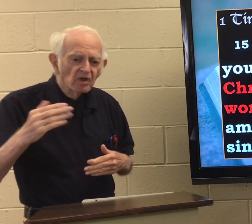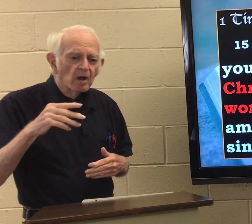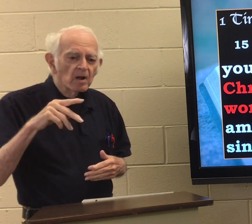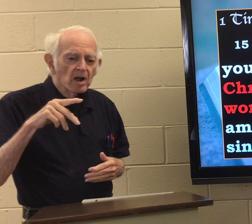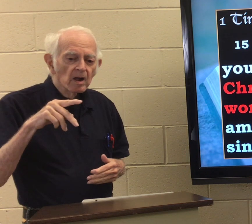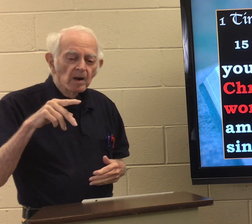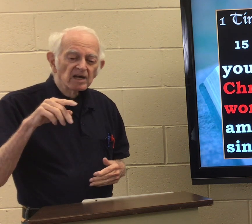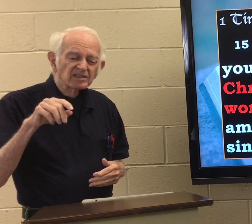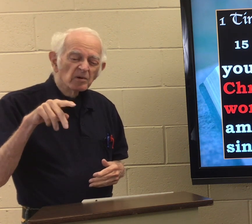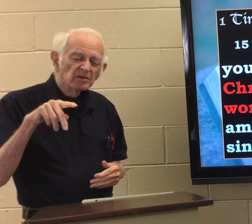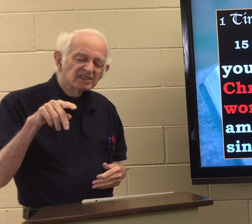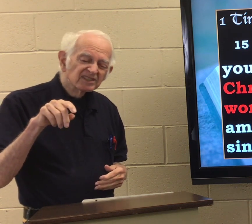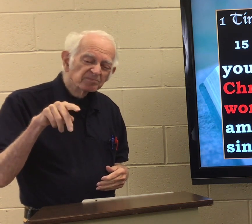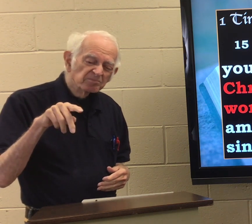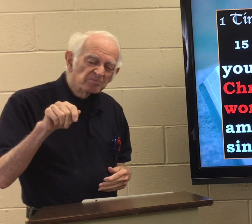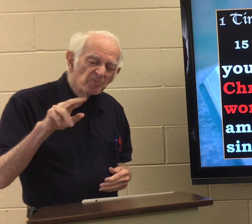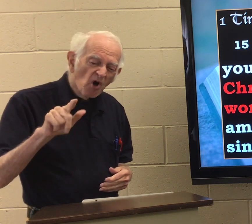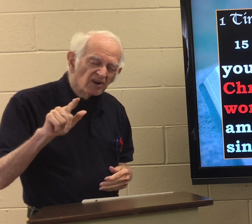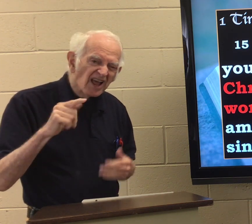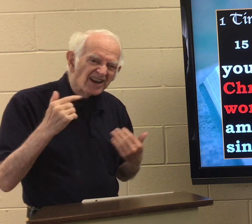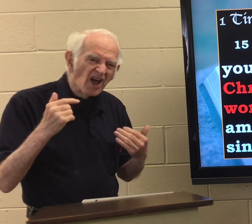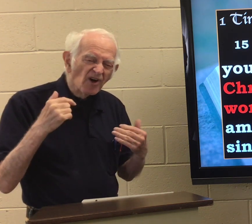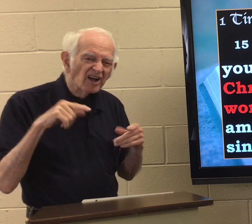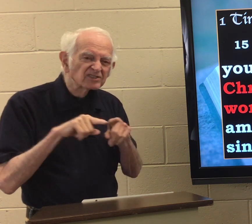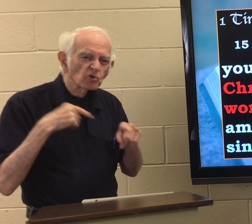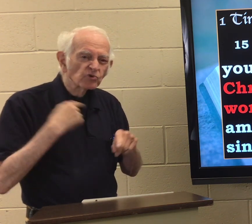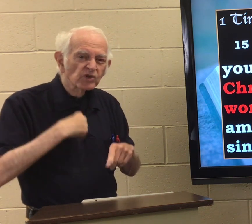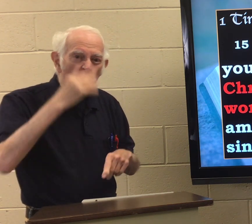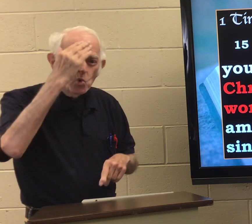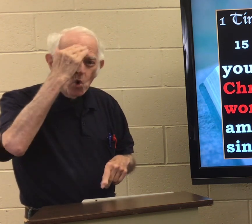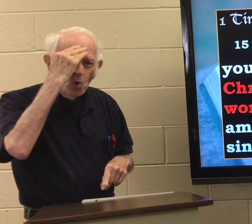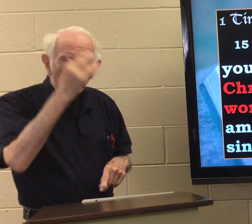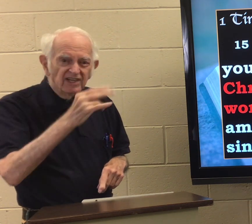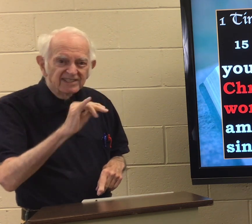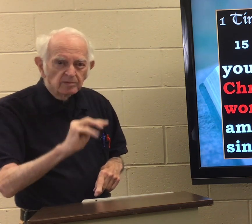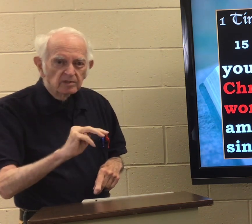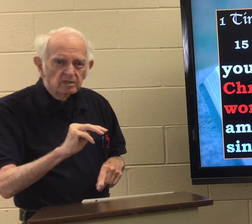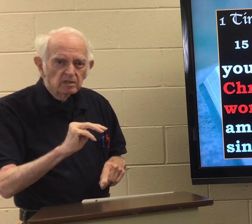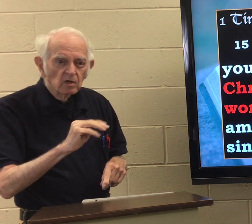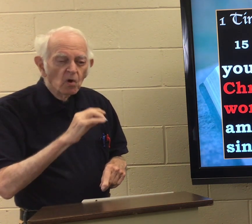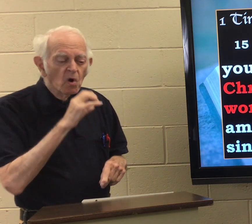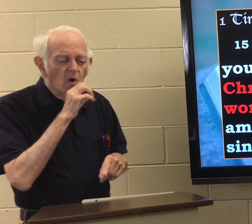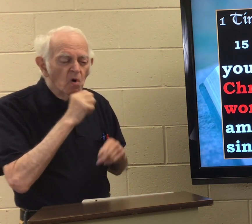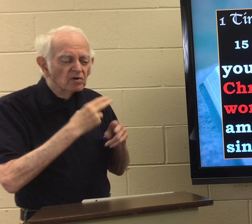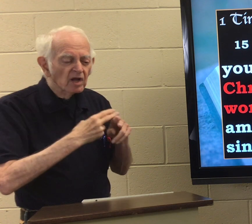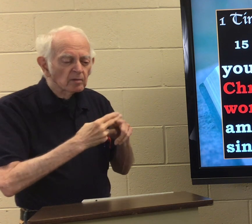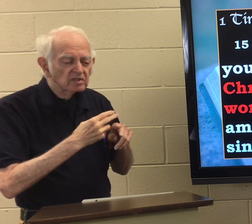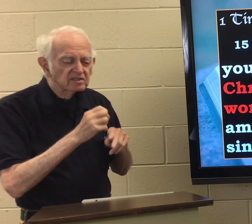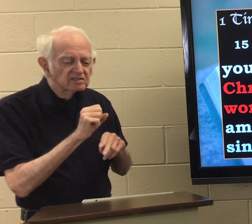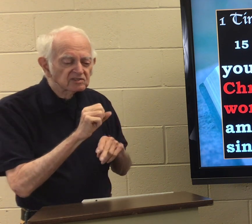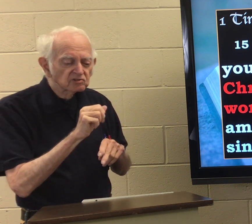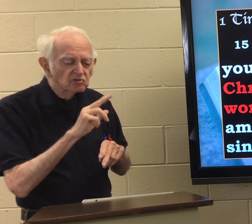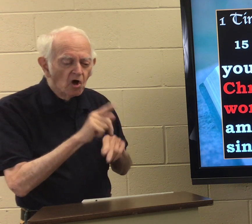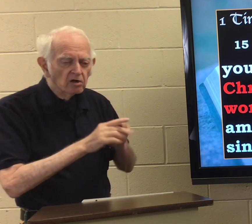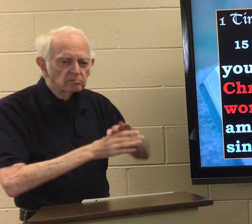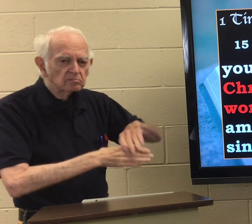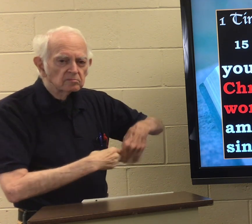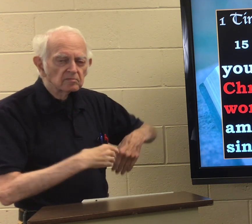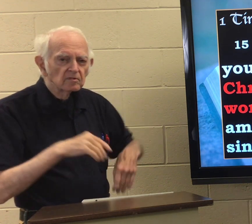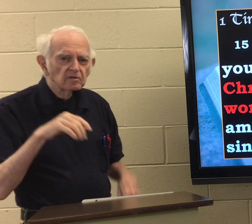And from then on, Paul, as we know him, his Old Testament name was Saul.